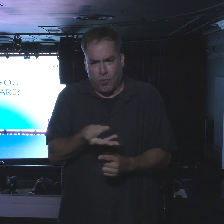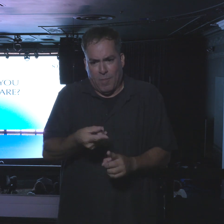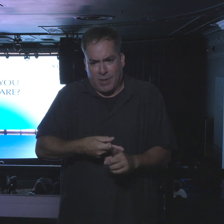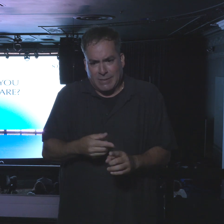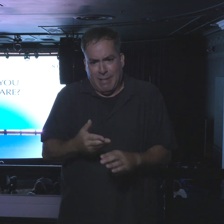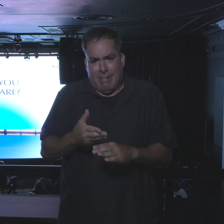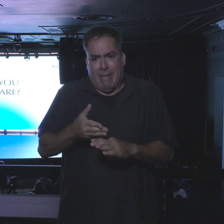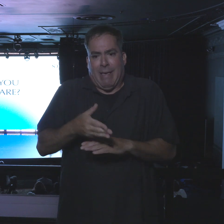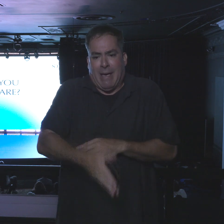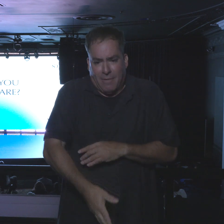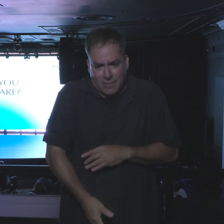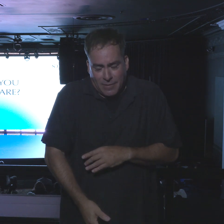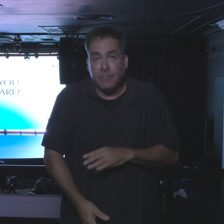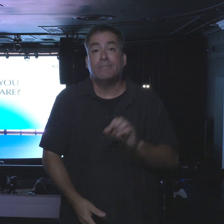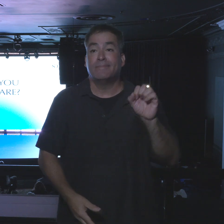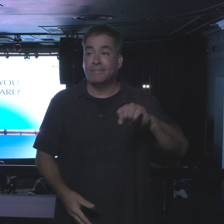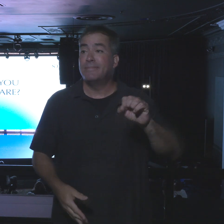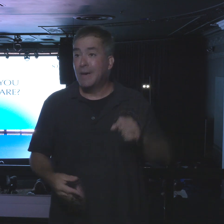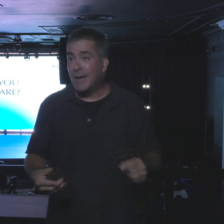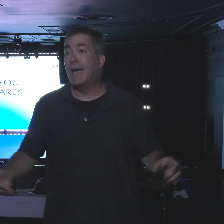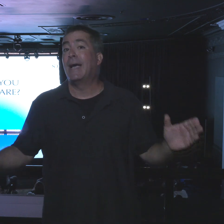yes,